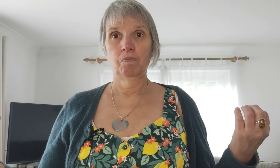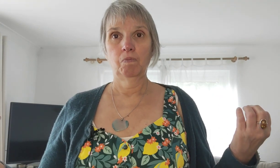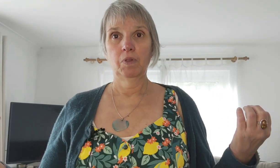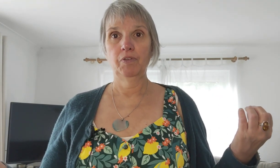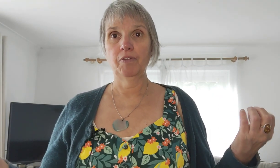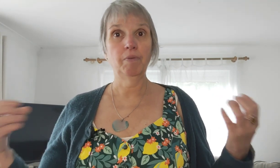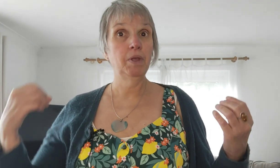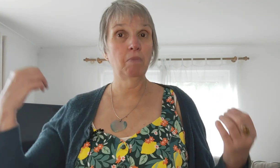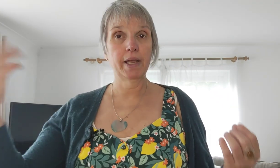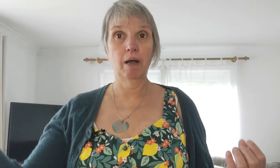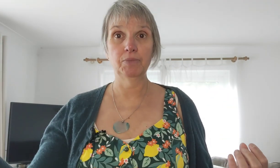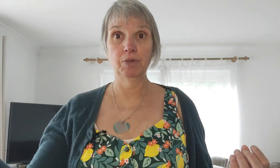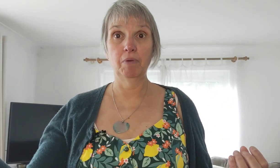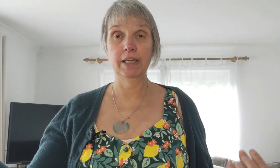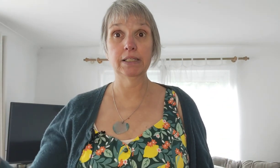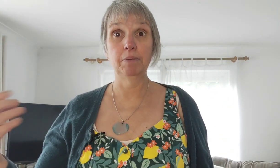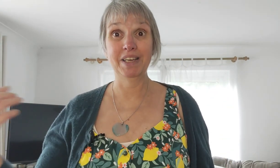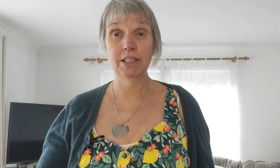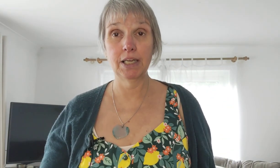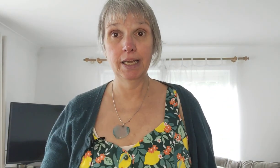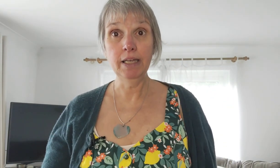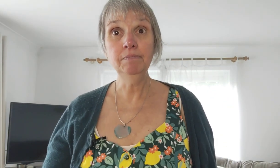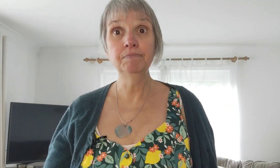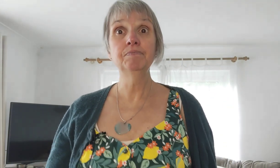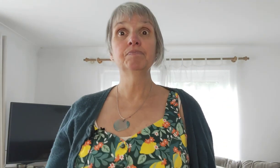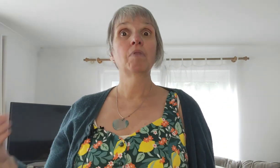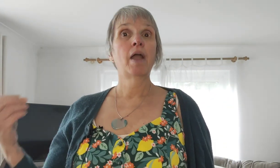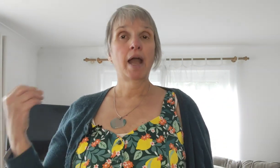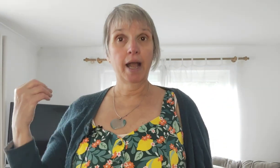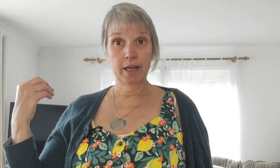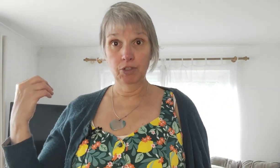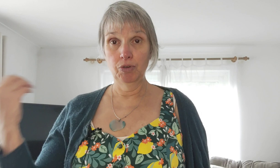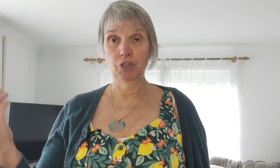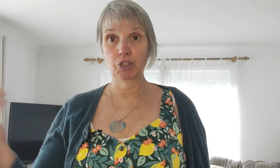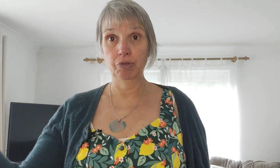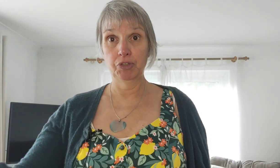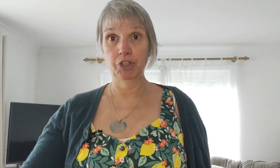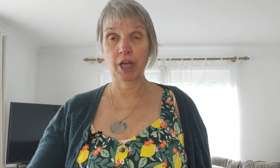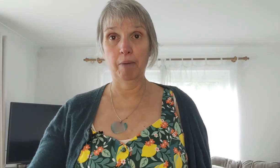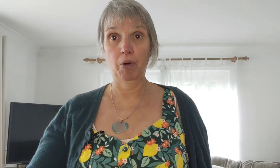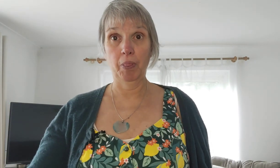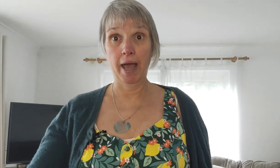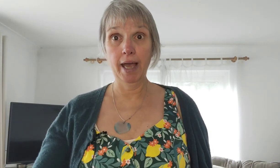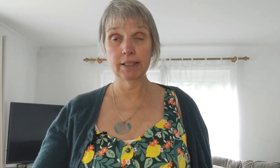so something might come to mind immediately and you can choose to tap on that